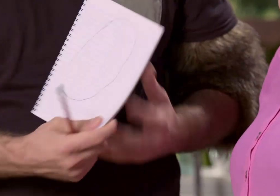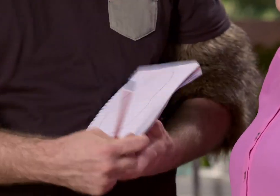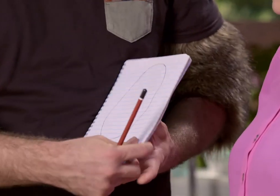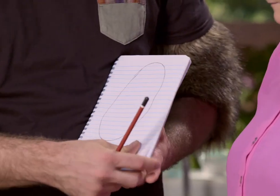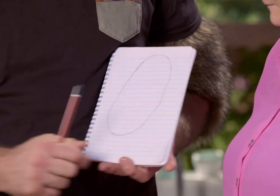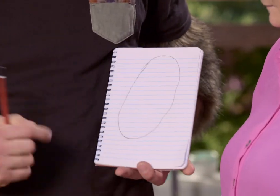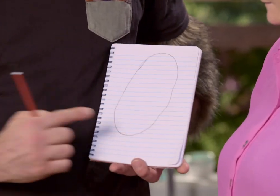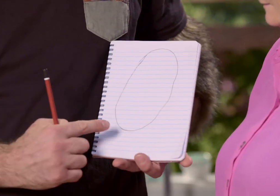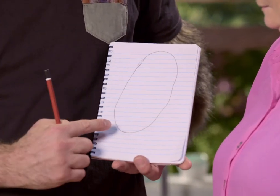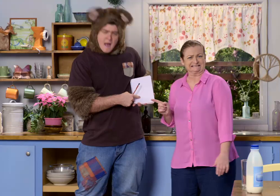Look.